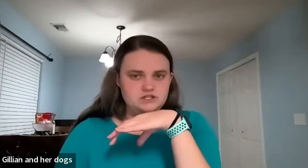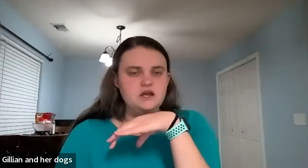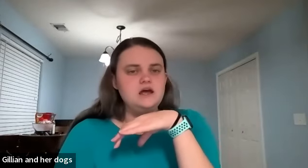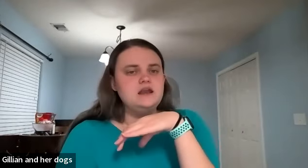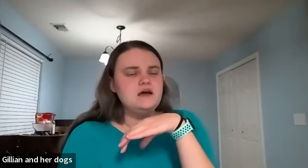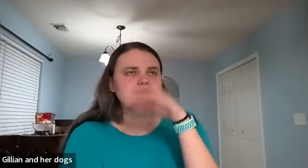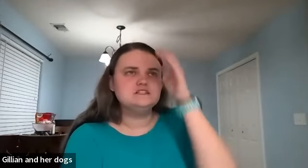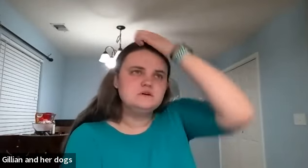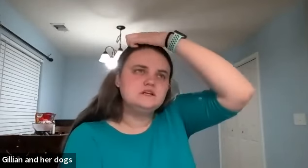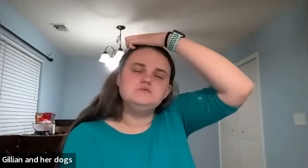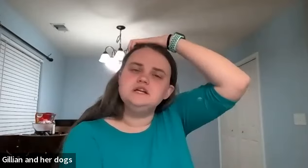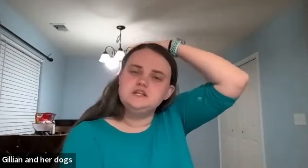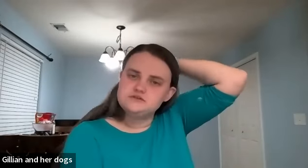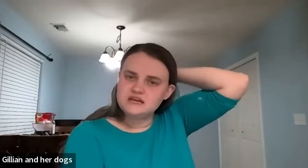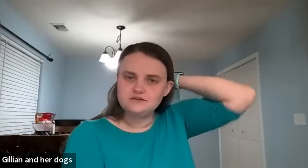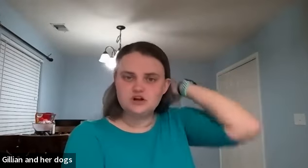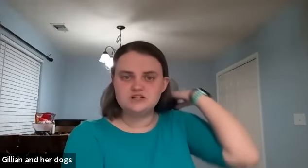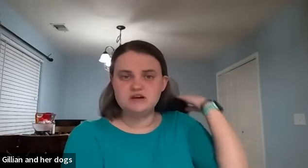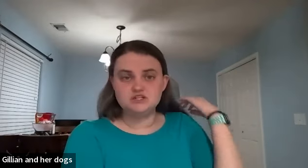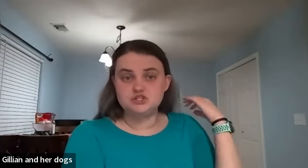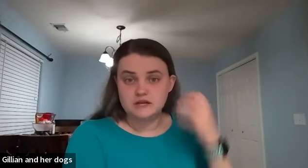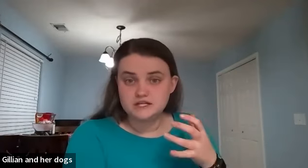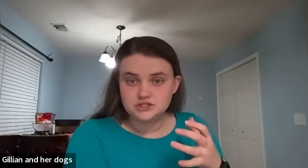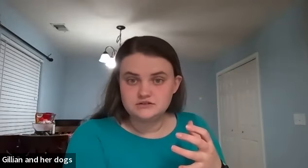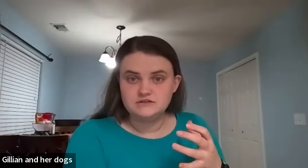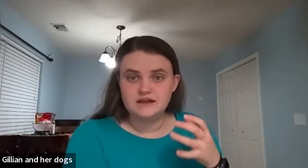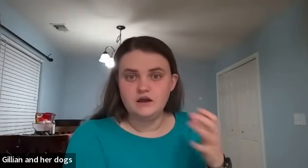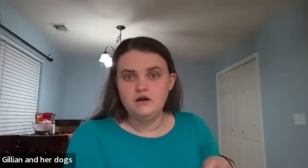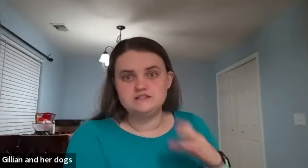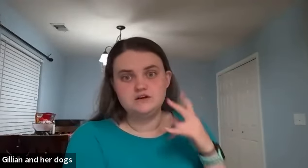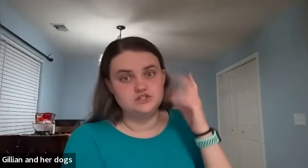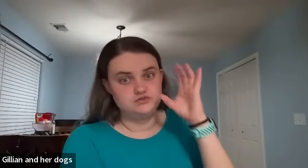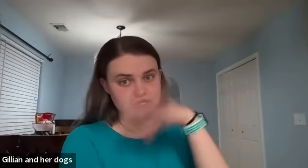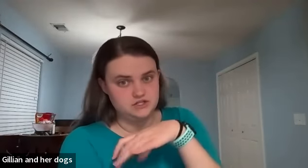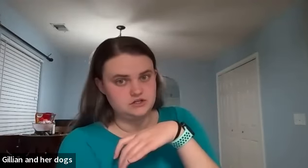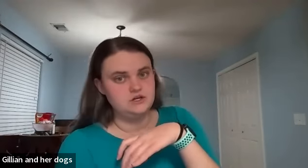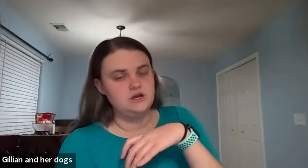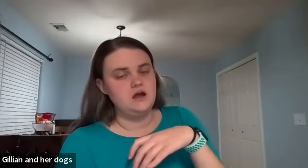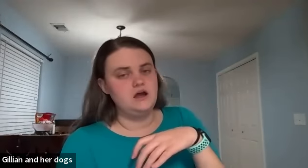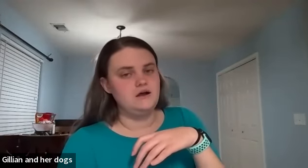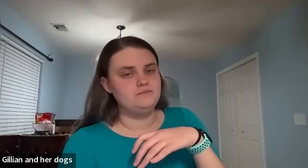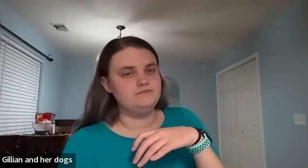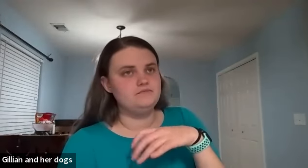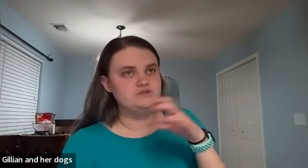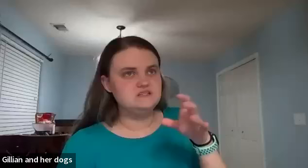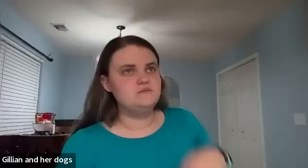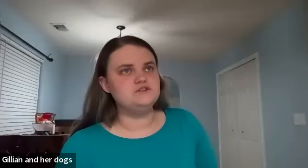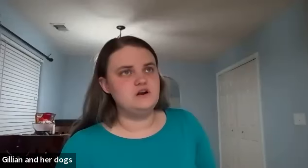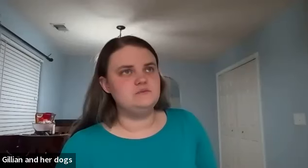now this is what you want to use that if you're talking about a stranger like oh i saw a stranger um most of time when you're talking